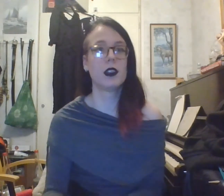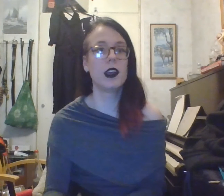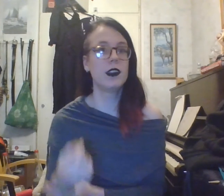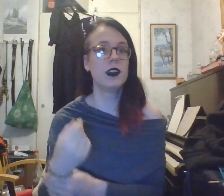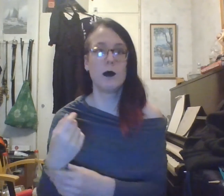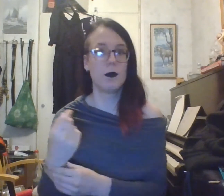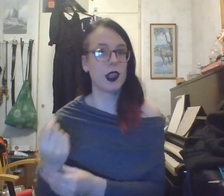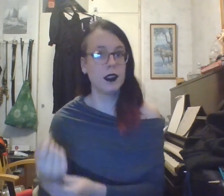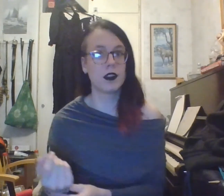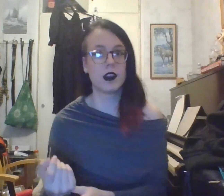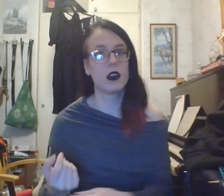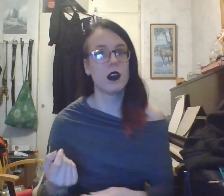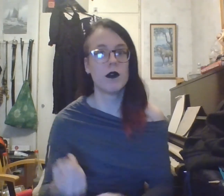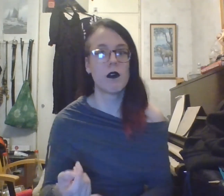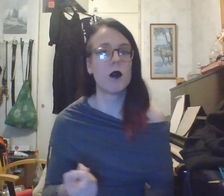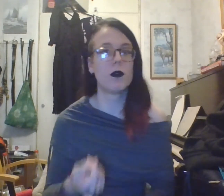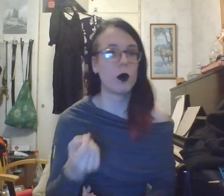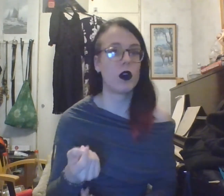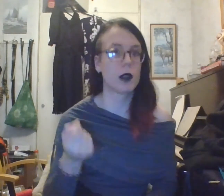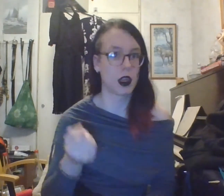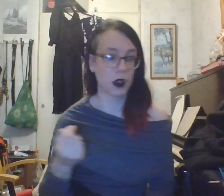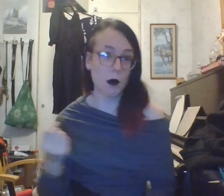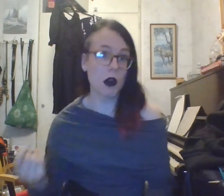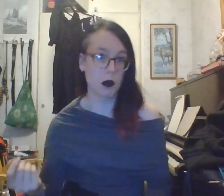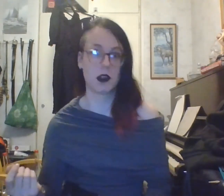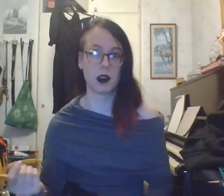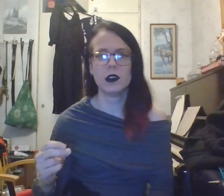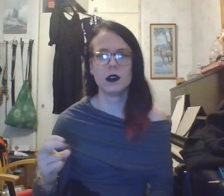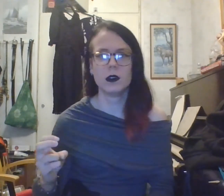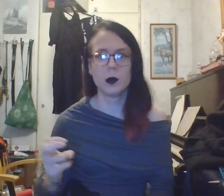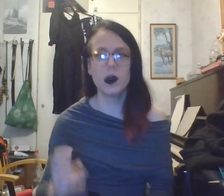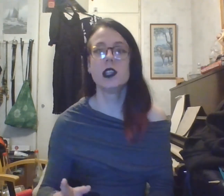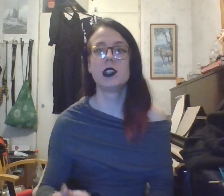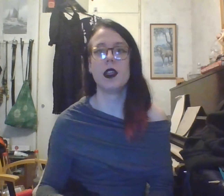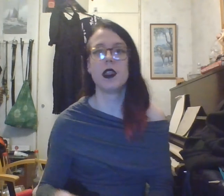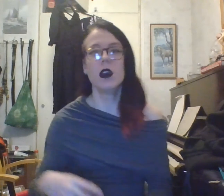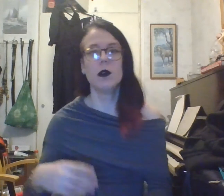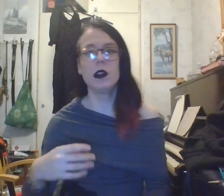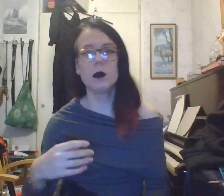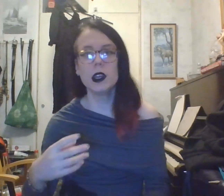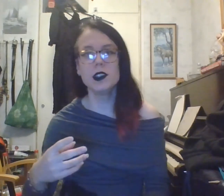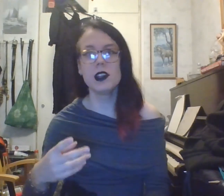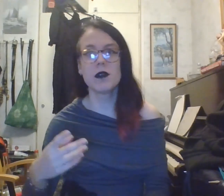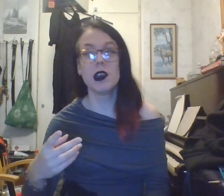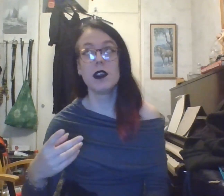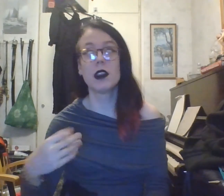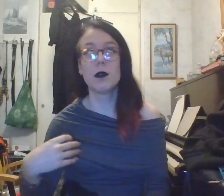replaces this with a form of workplace democracy. Wageless. Well, wageless means that it would be